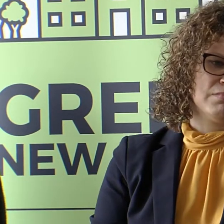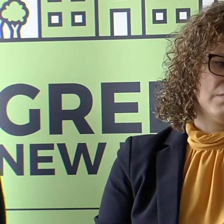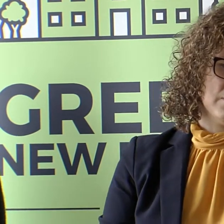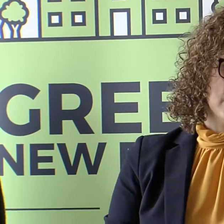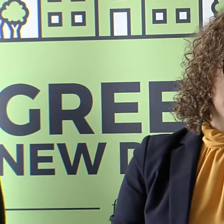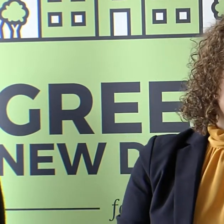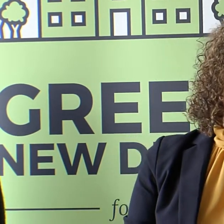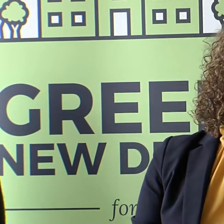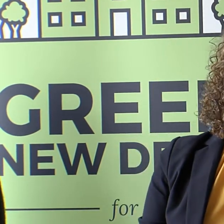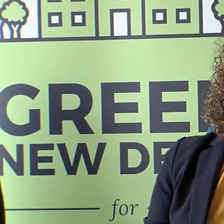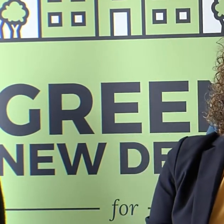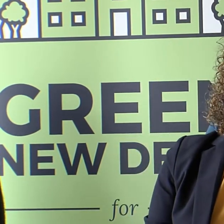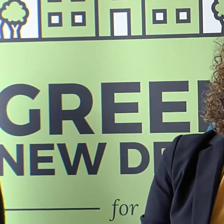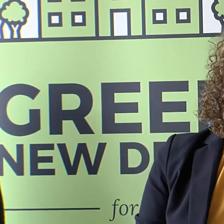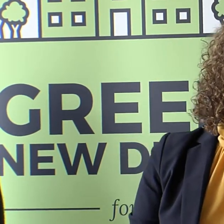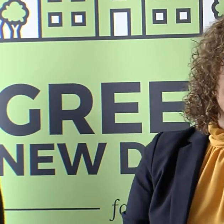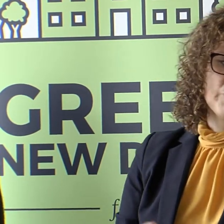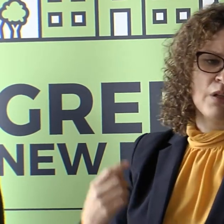an honor to work with them.